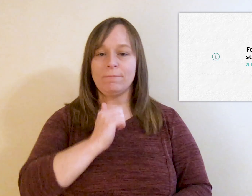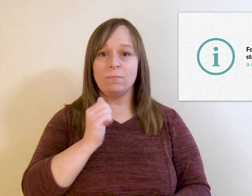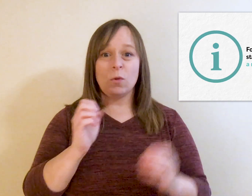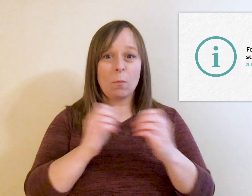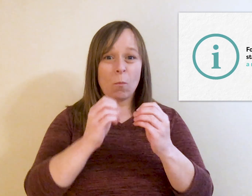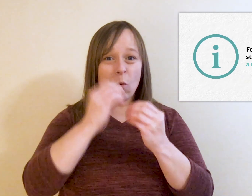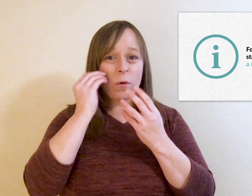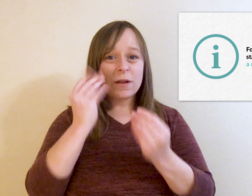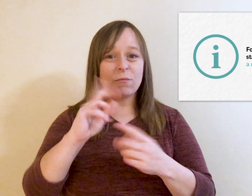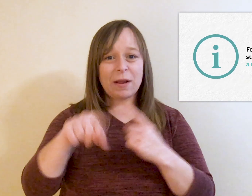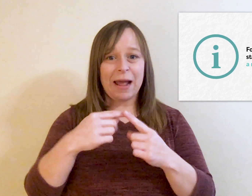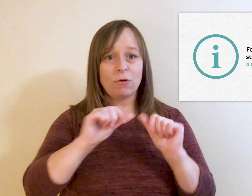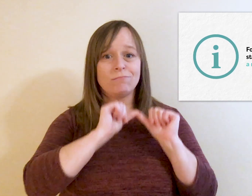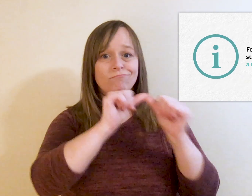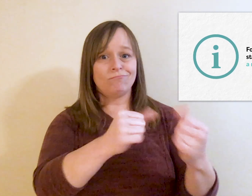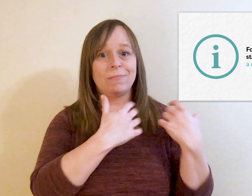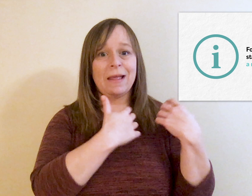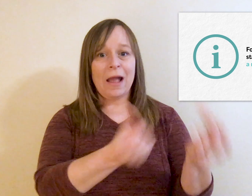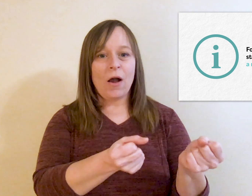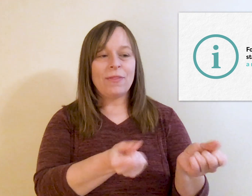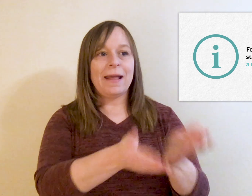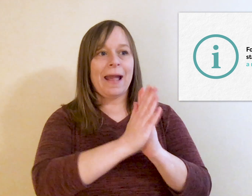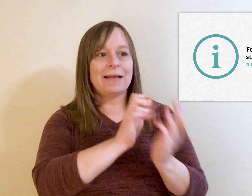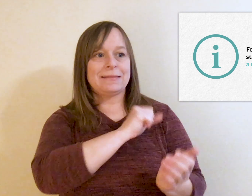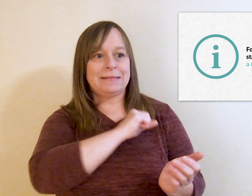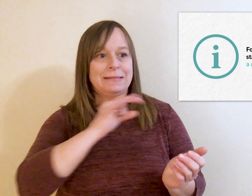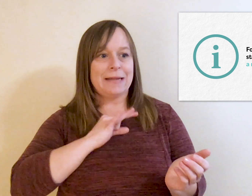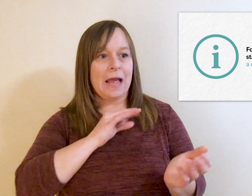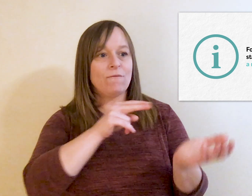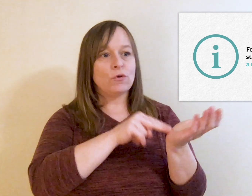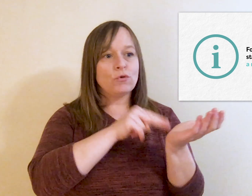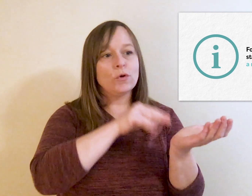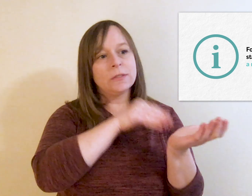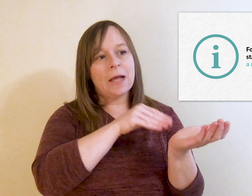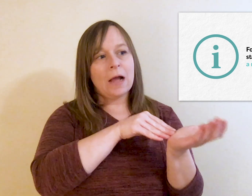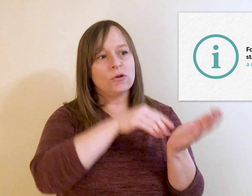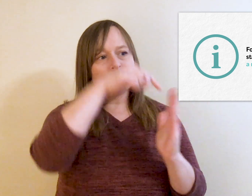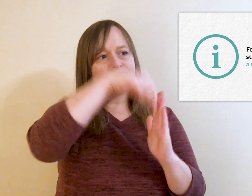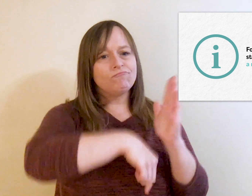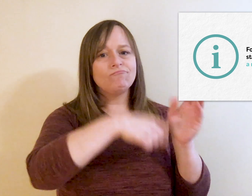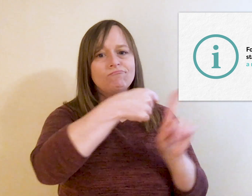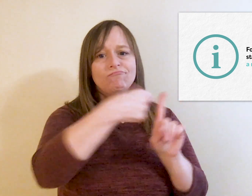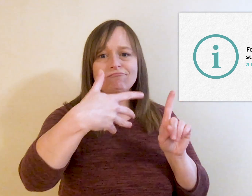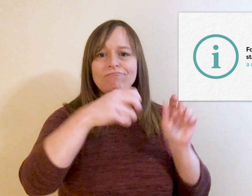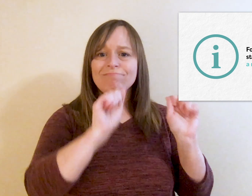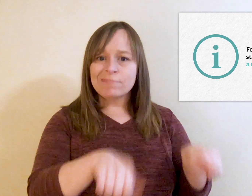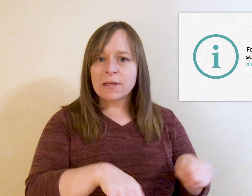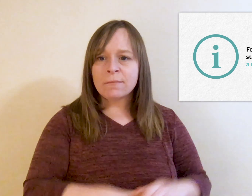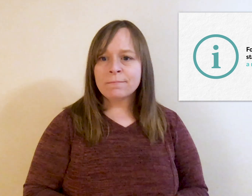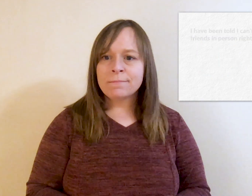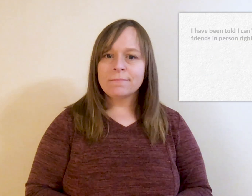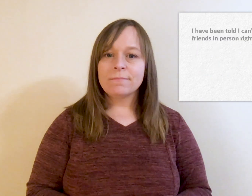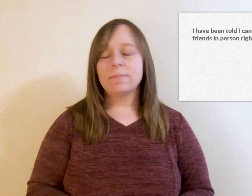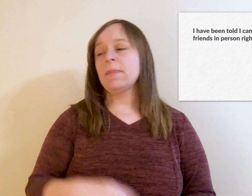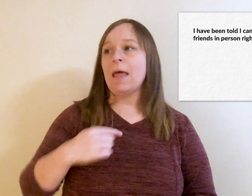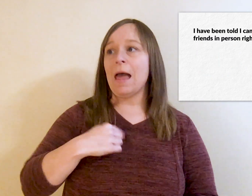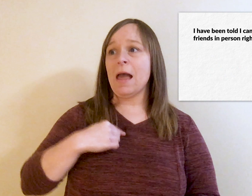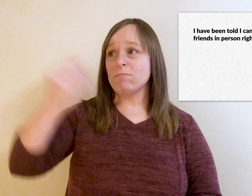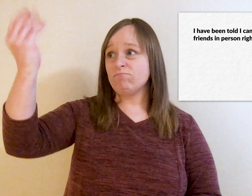For more information about staying healthy, ask staff or a nurse or doctor. I have been